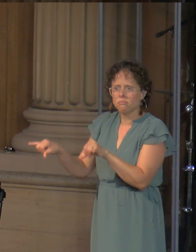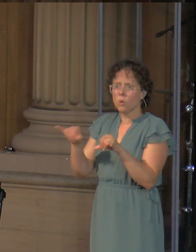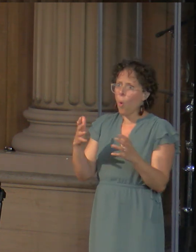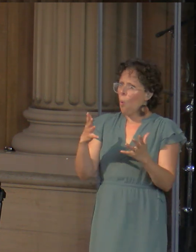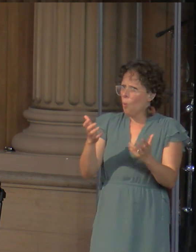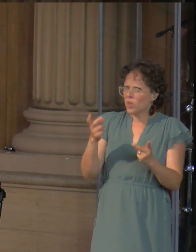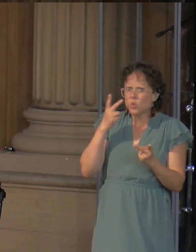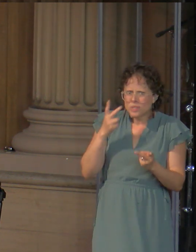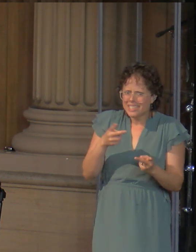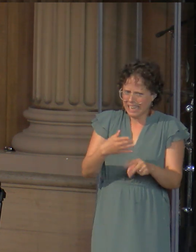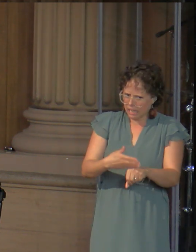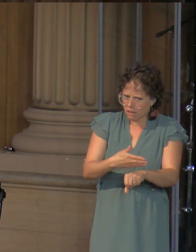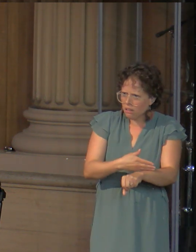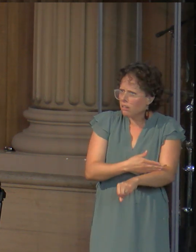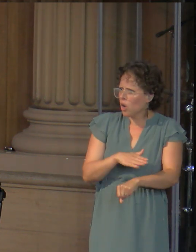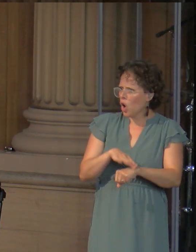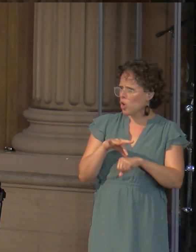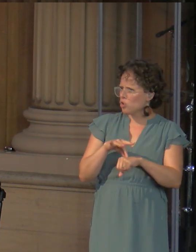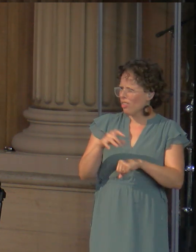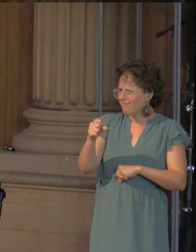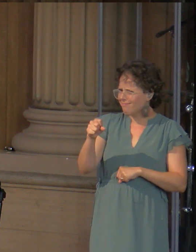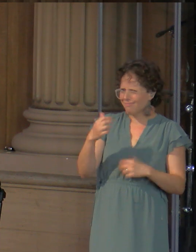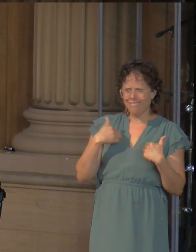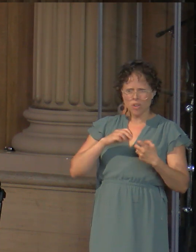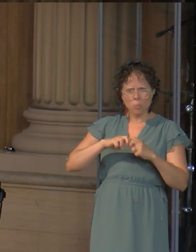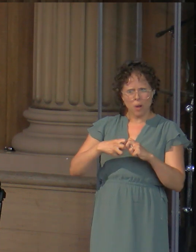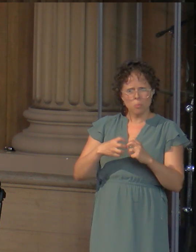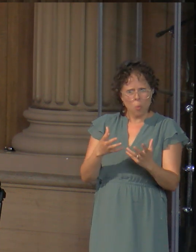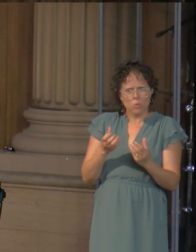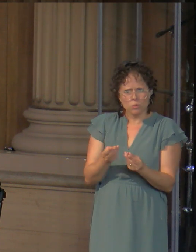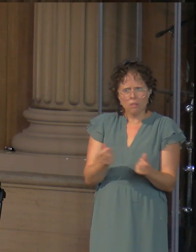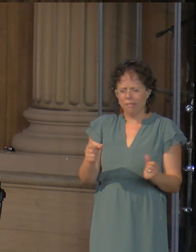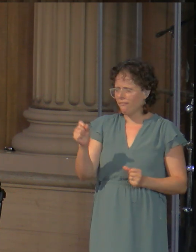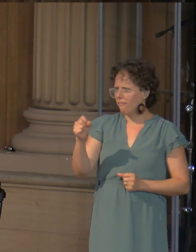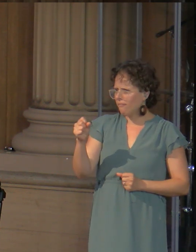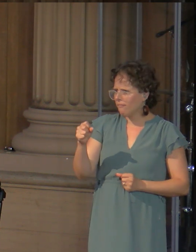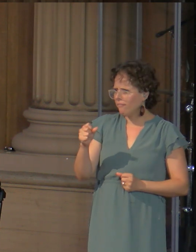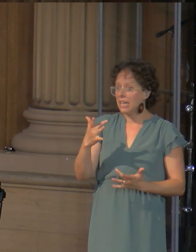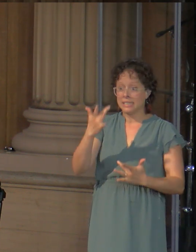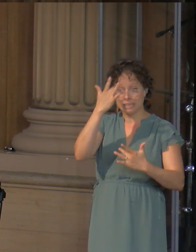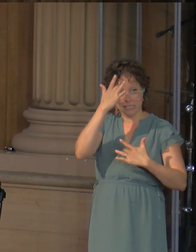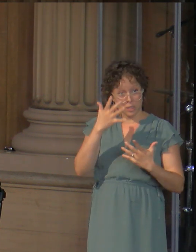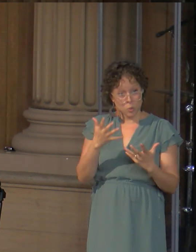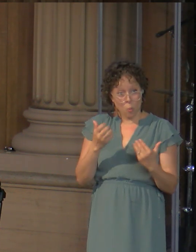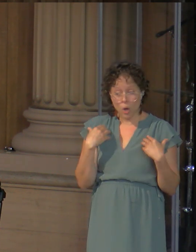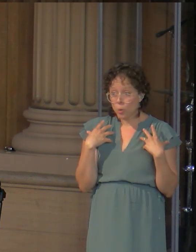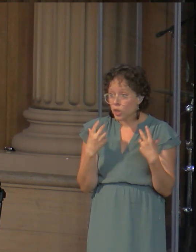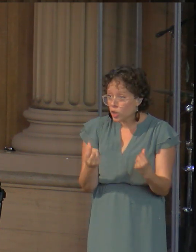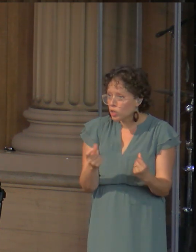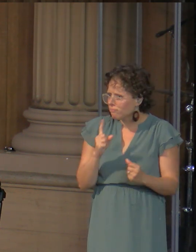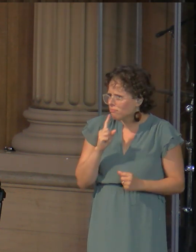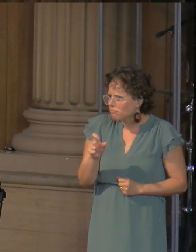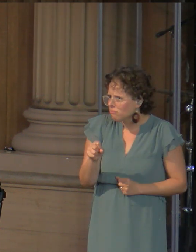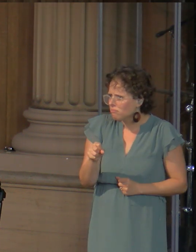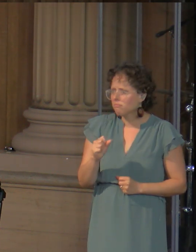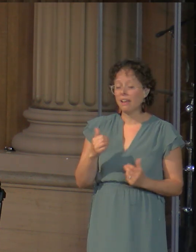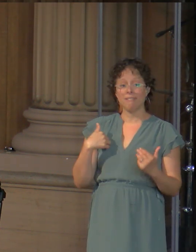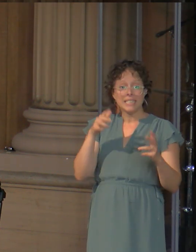knew that they had problems that they wanted to see solved. There was sickness that they wanted cured. There were demon possessions. There was evil.